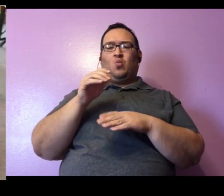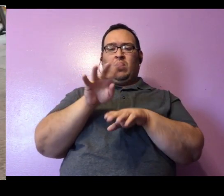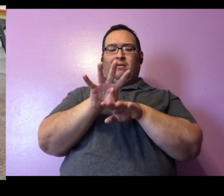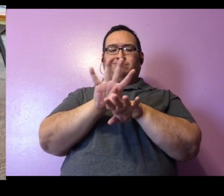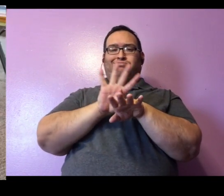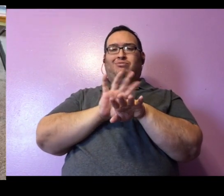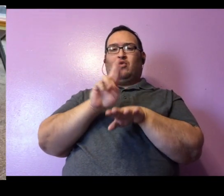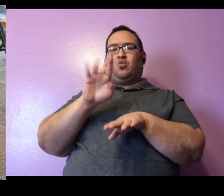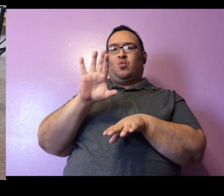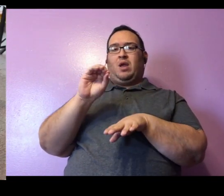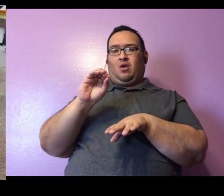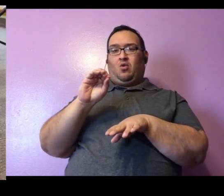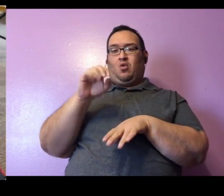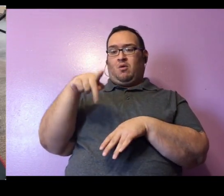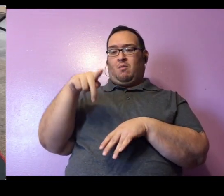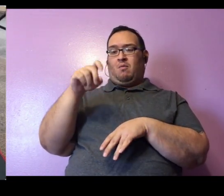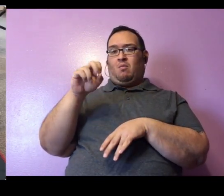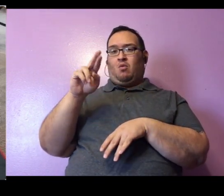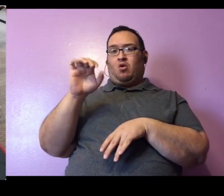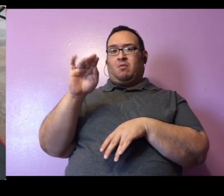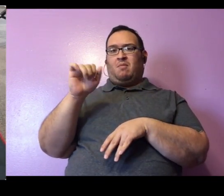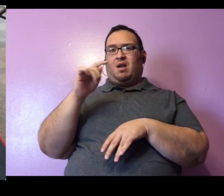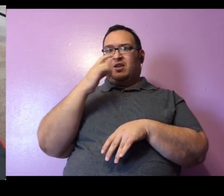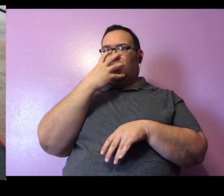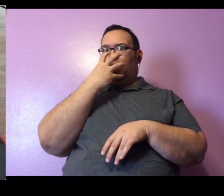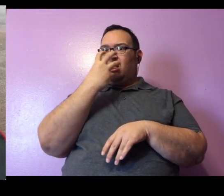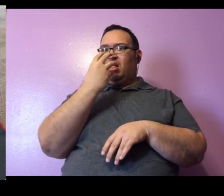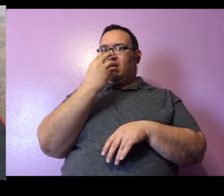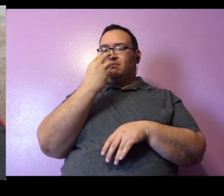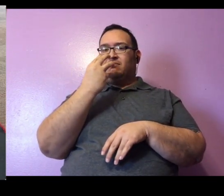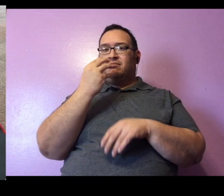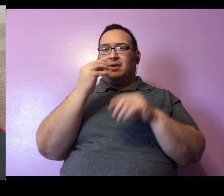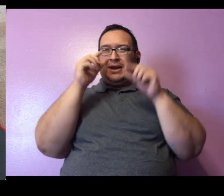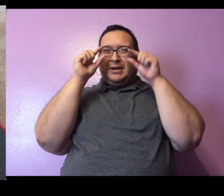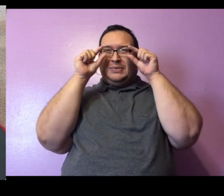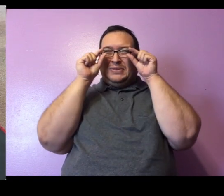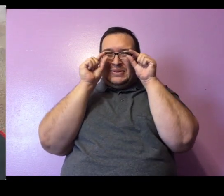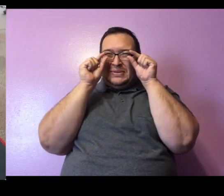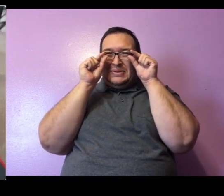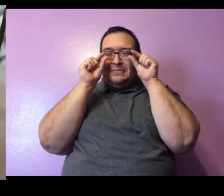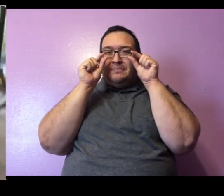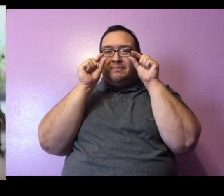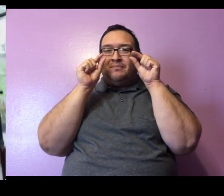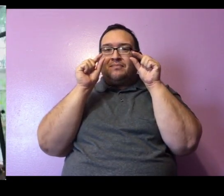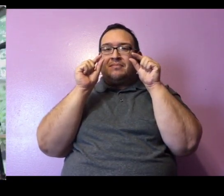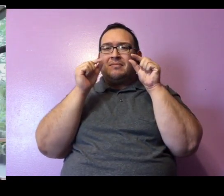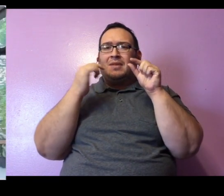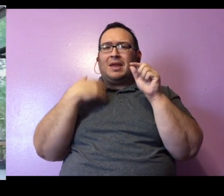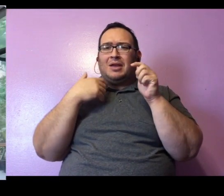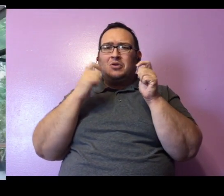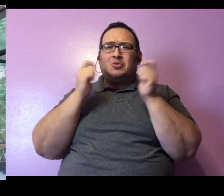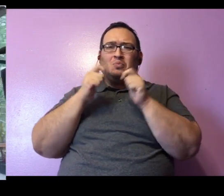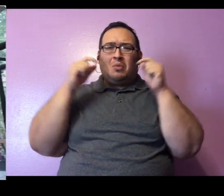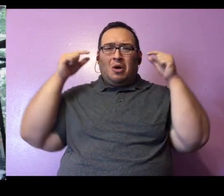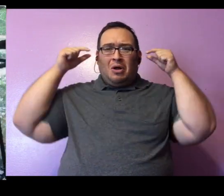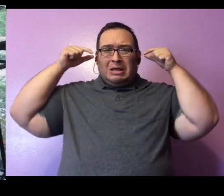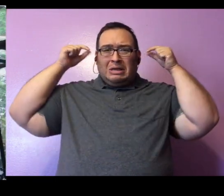porcupine. Rico has a big giant nose and teeny tiny little eyes and pretty small little ears.